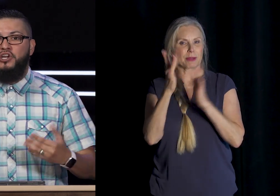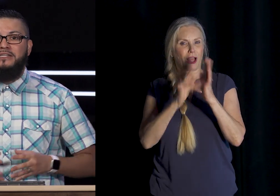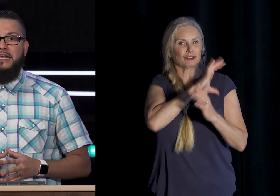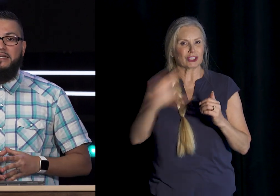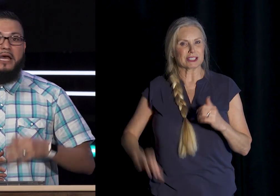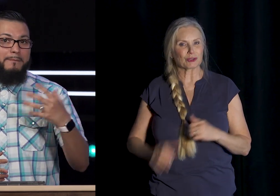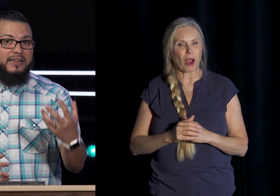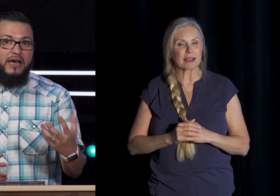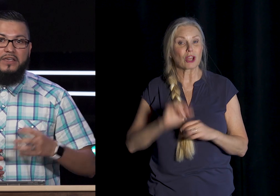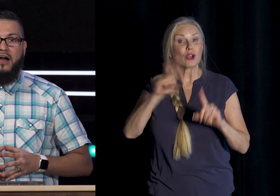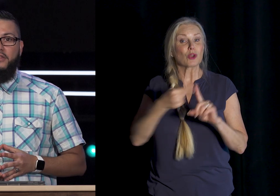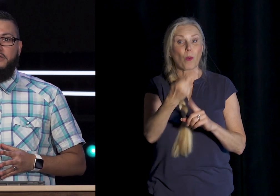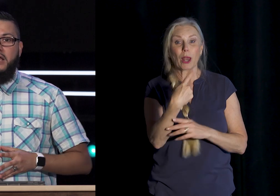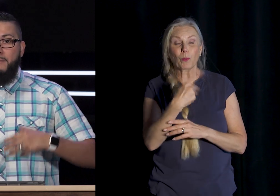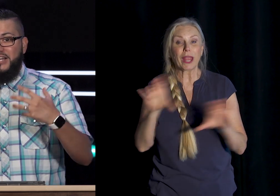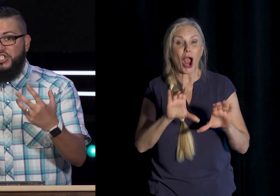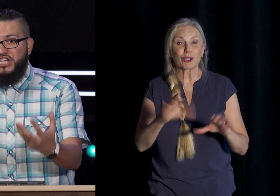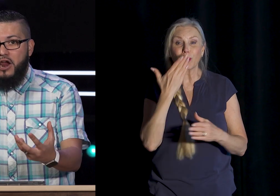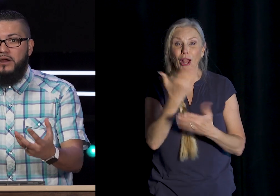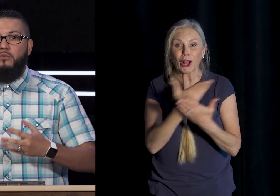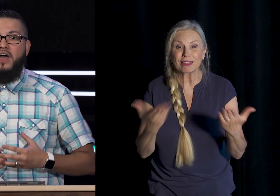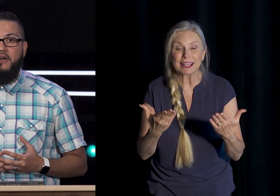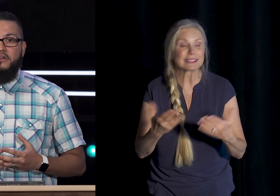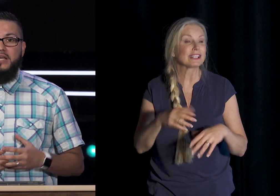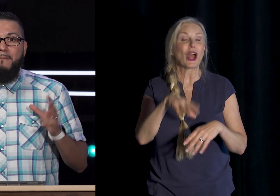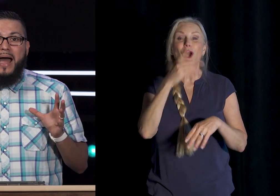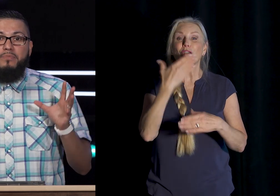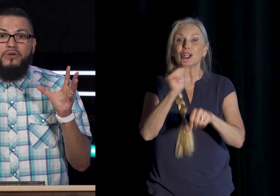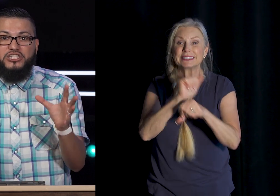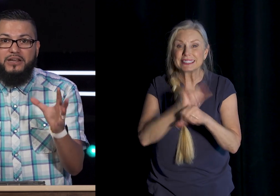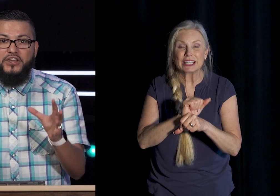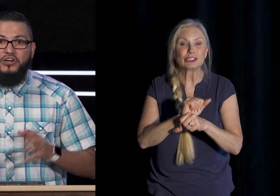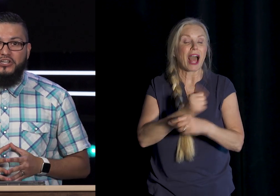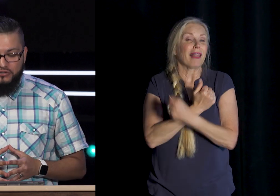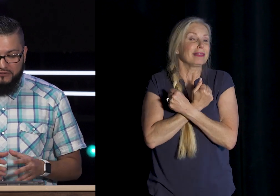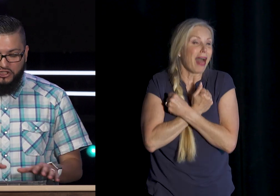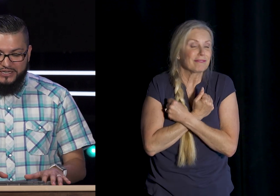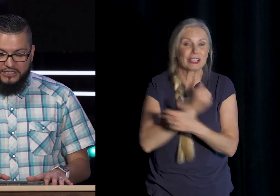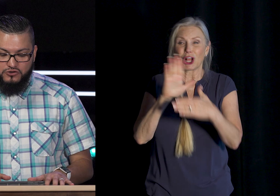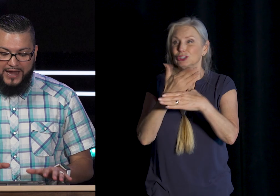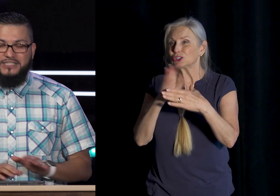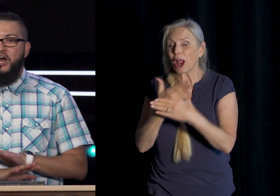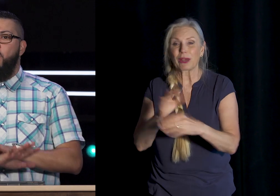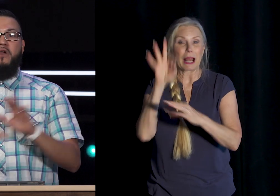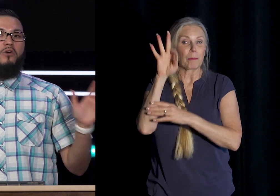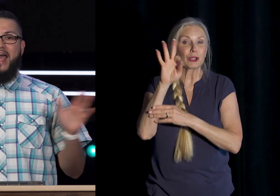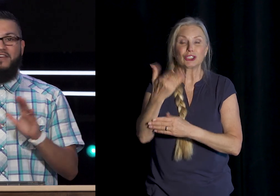Good deeds By loving Others By sharing With others By preaching The good news Of Jesus Christ We won't have